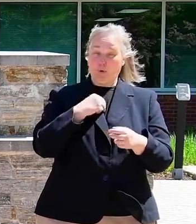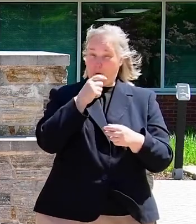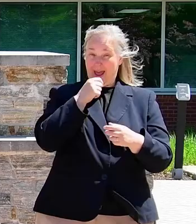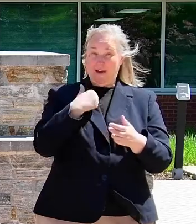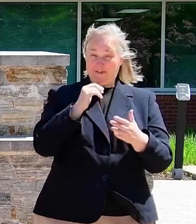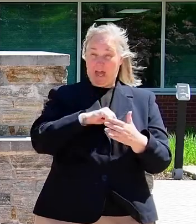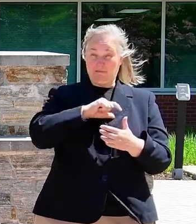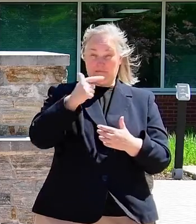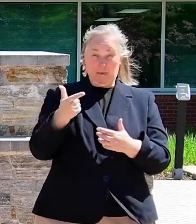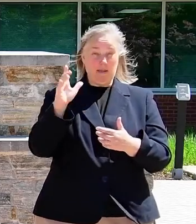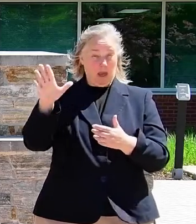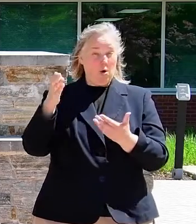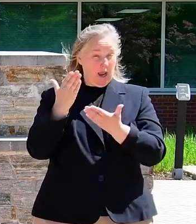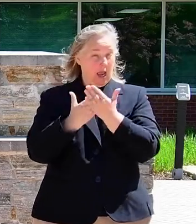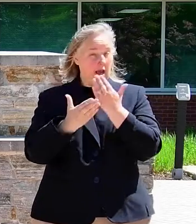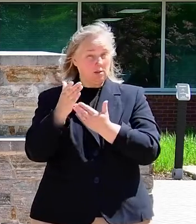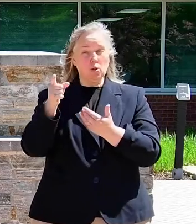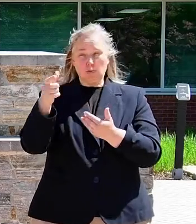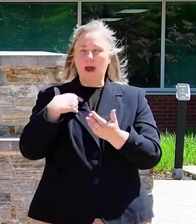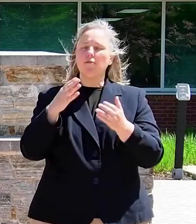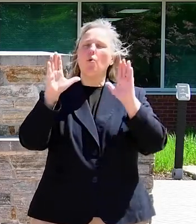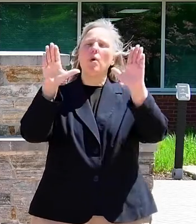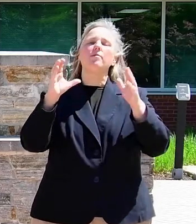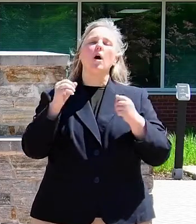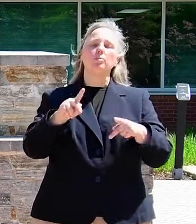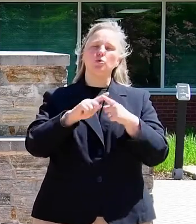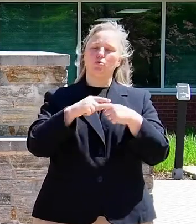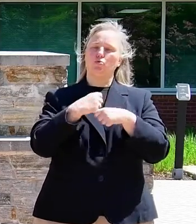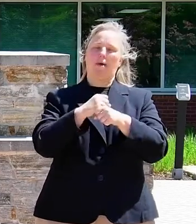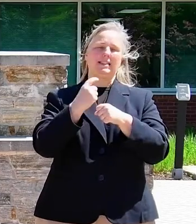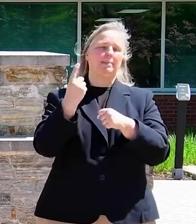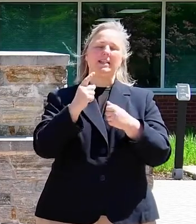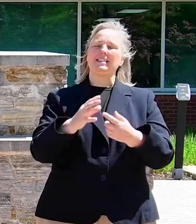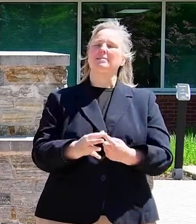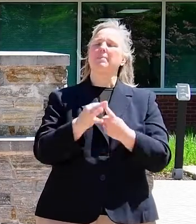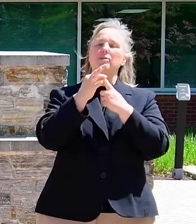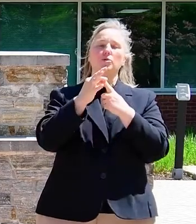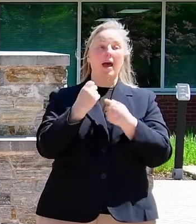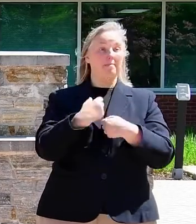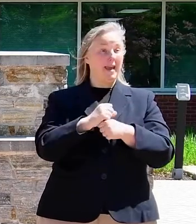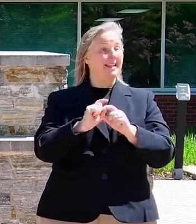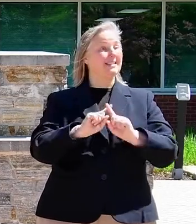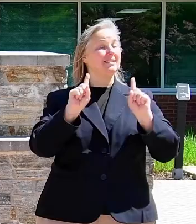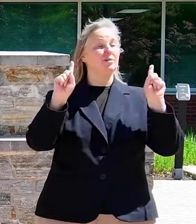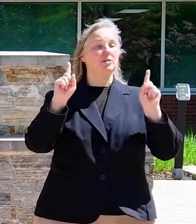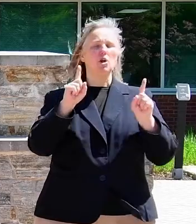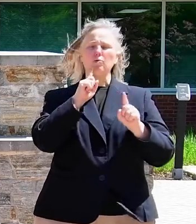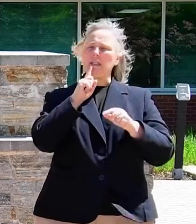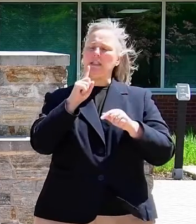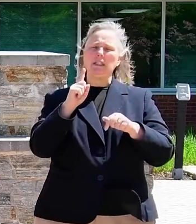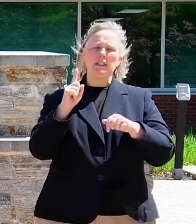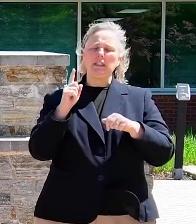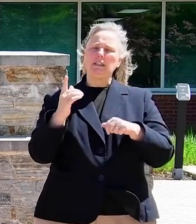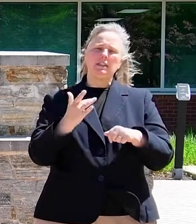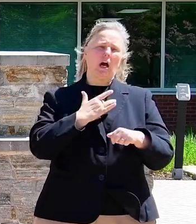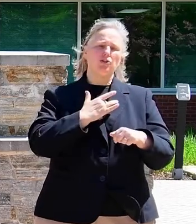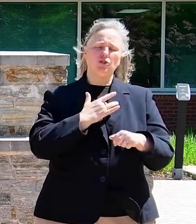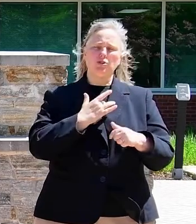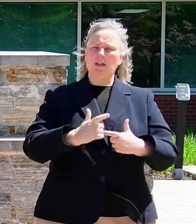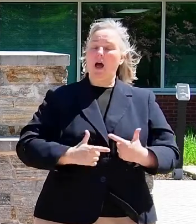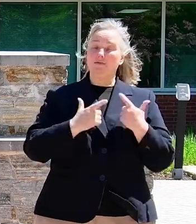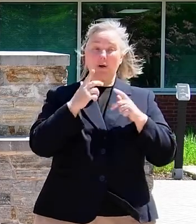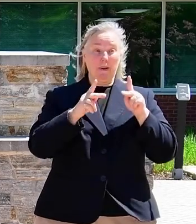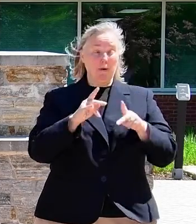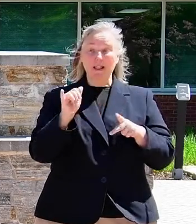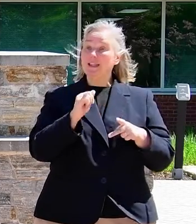you have a wonderful opportunity to create something special, to make a difference, to really touch the lives of people like the